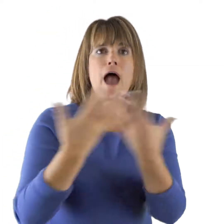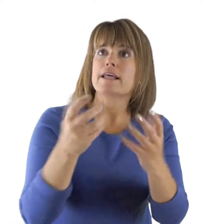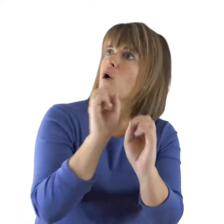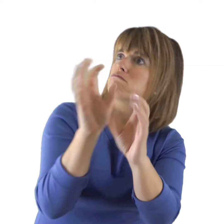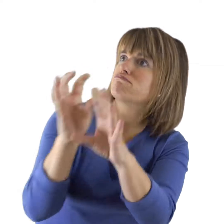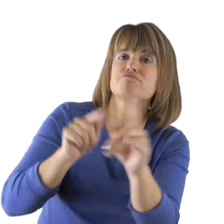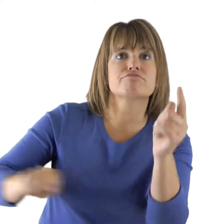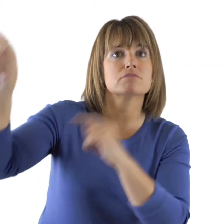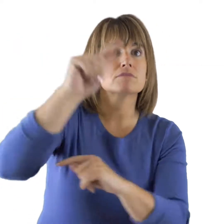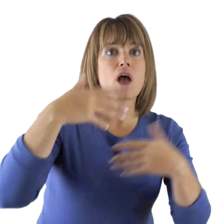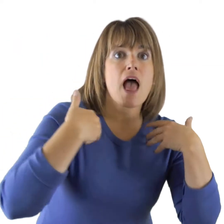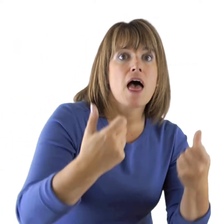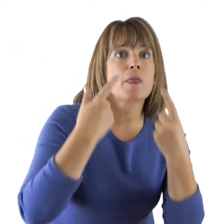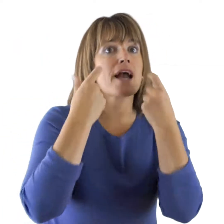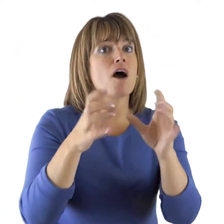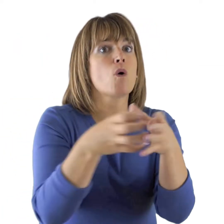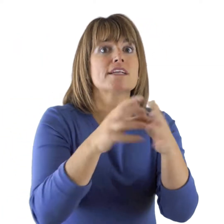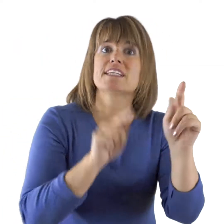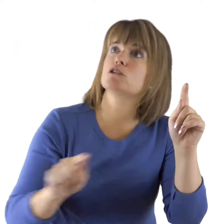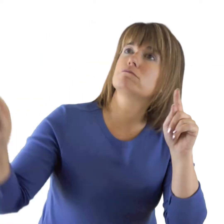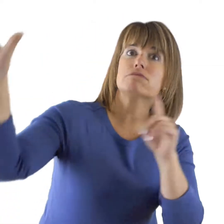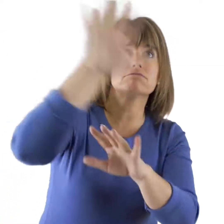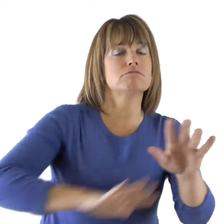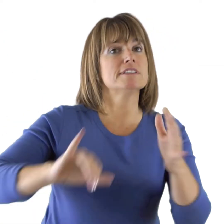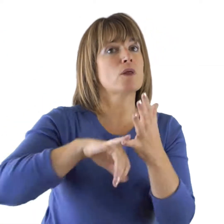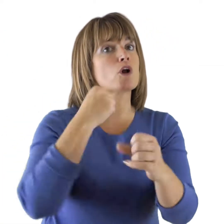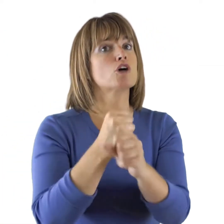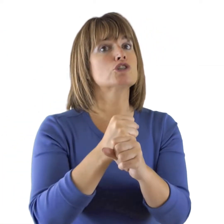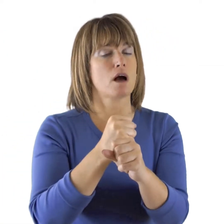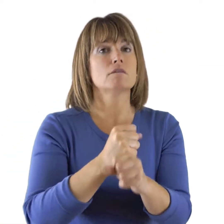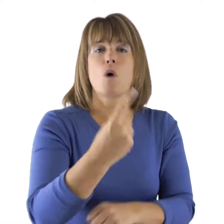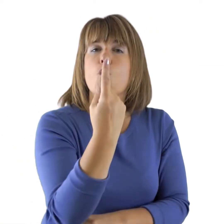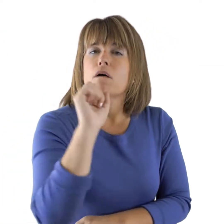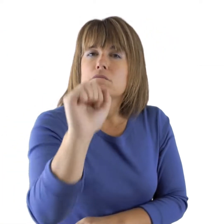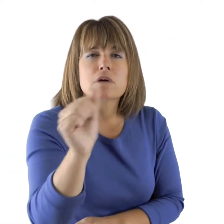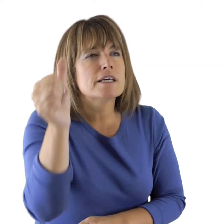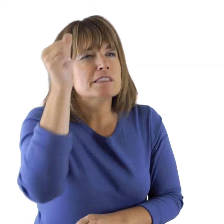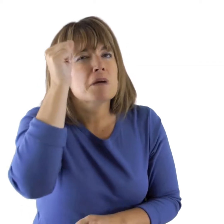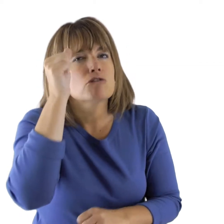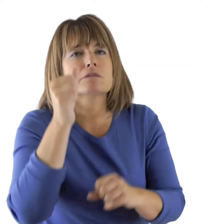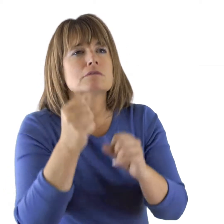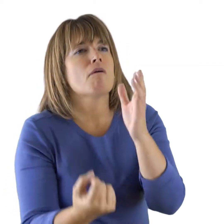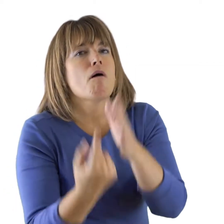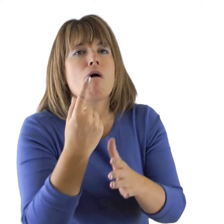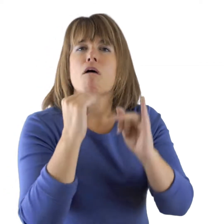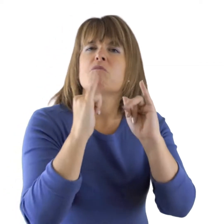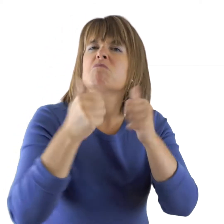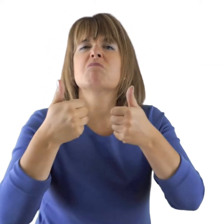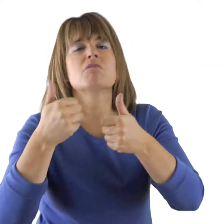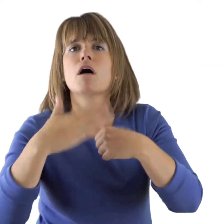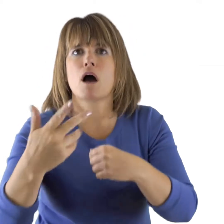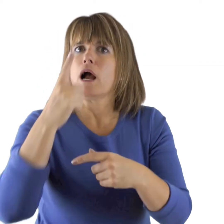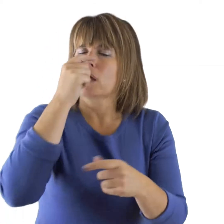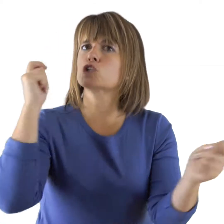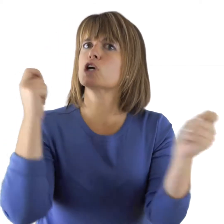any health and social care organisation in South Gloucestershire and just one experience or response can make a positive difference